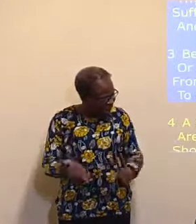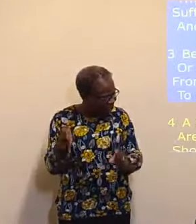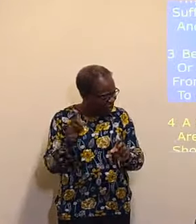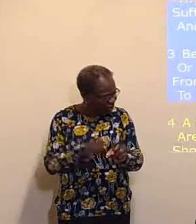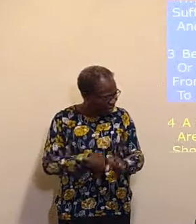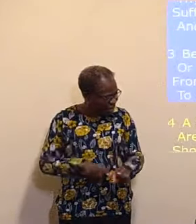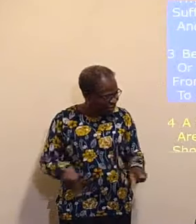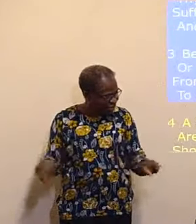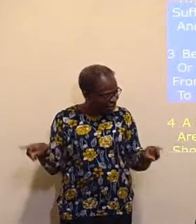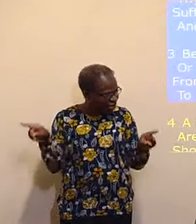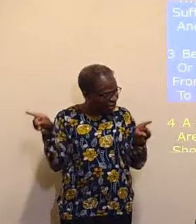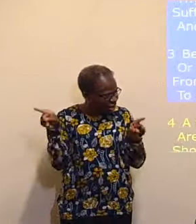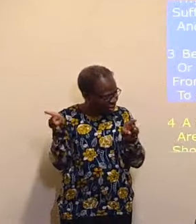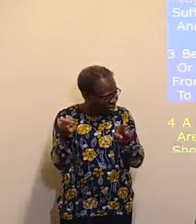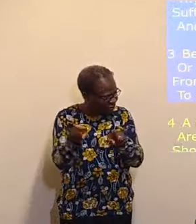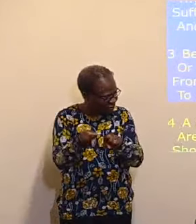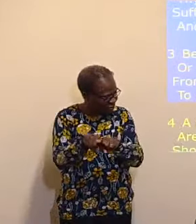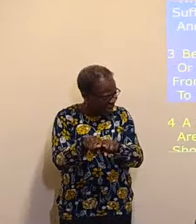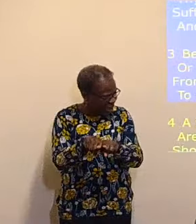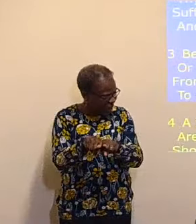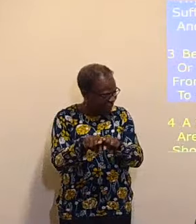is the same